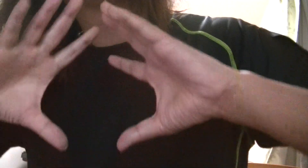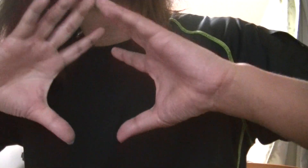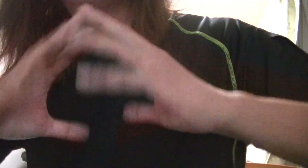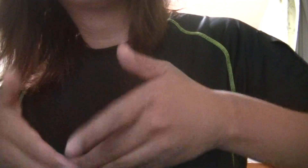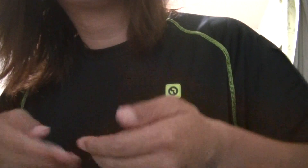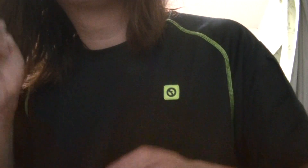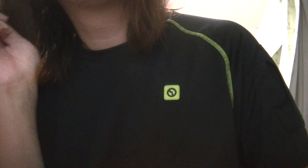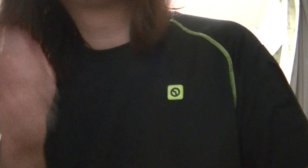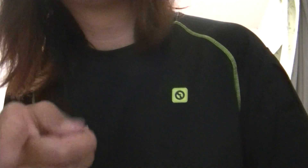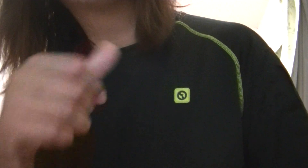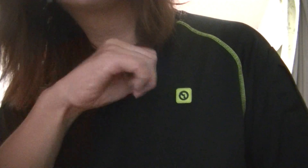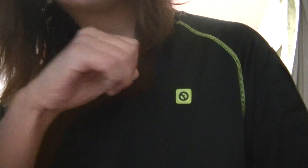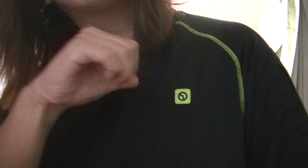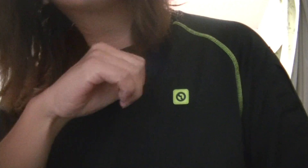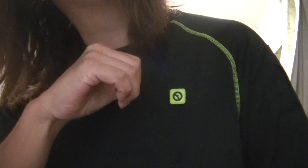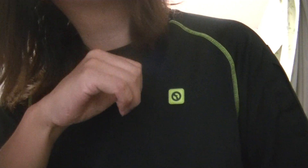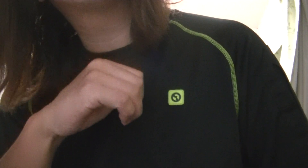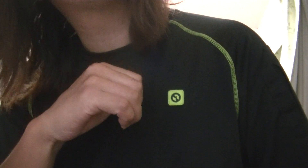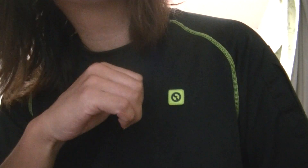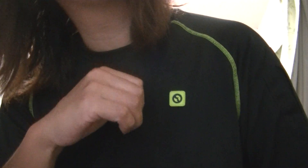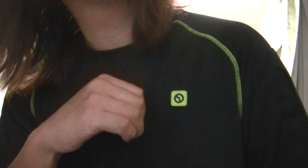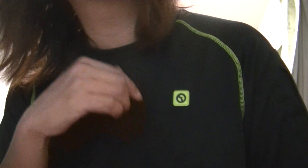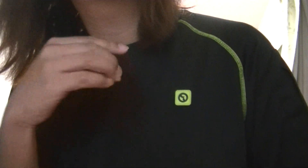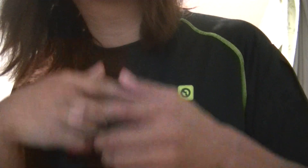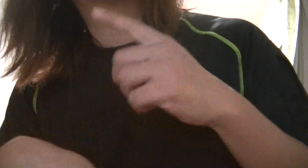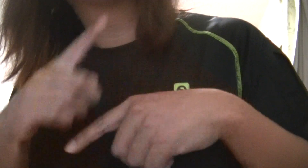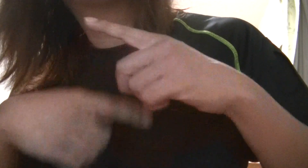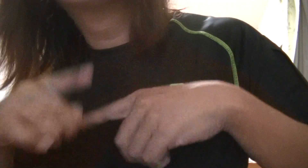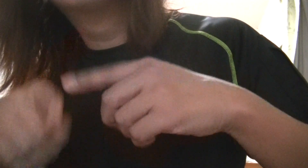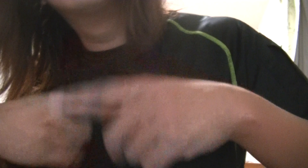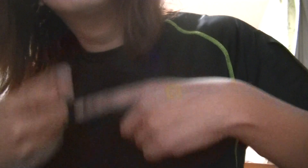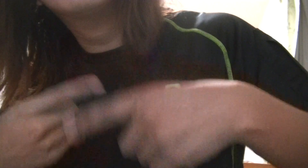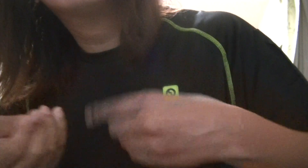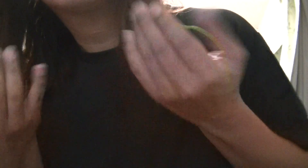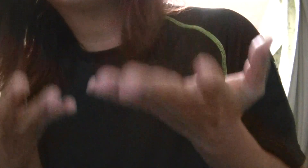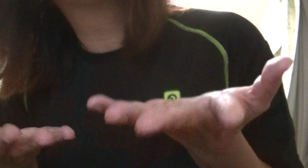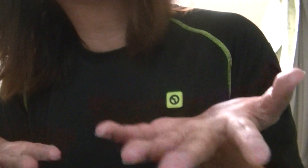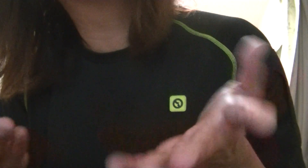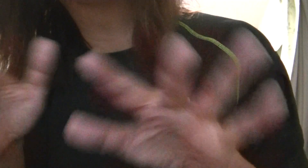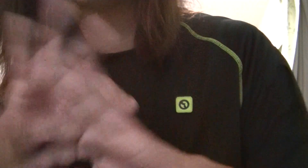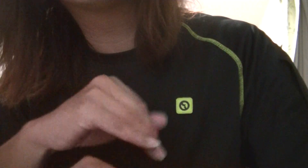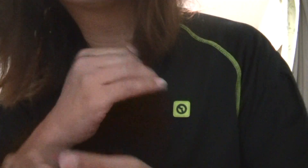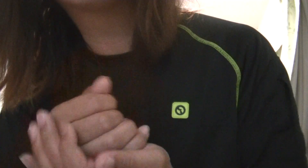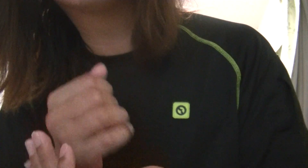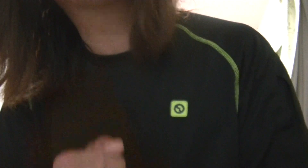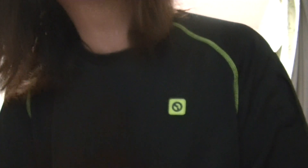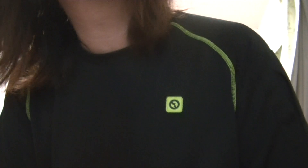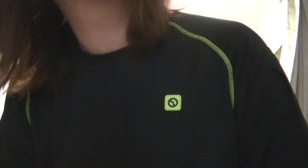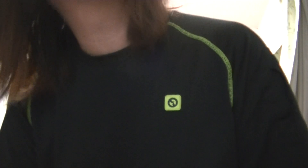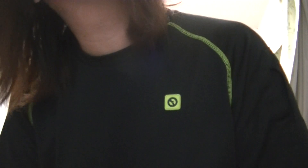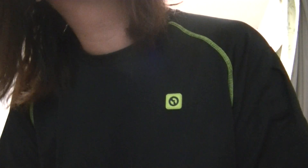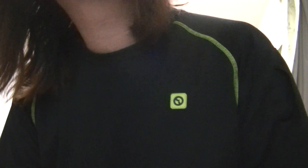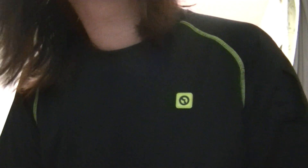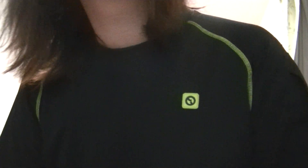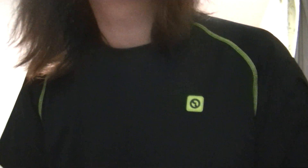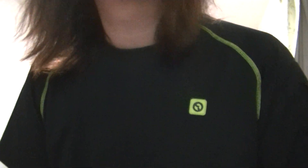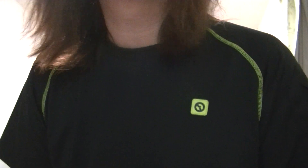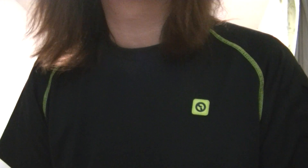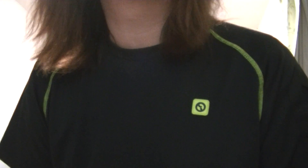the children We are the ones who